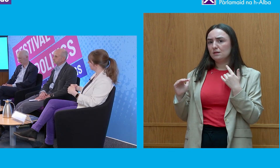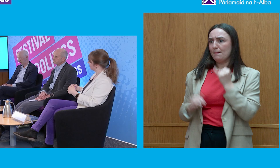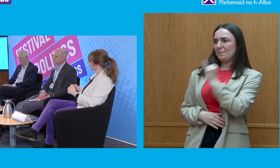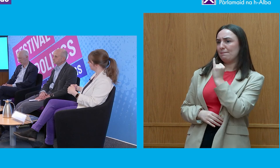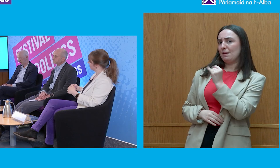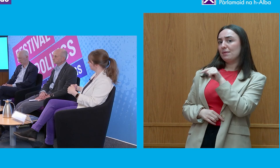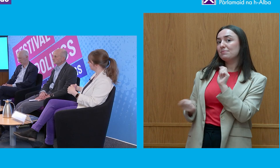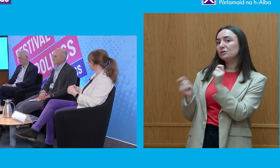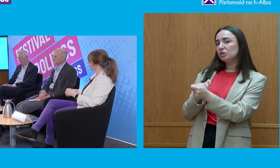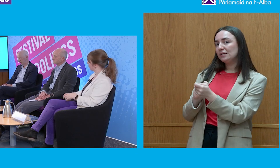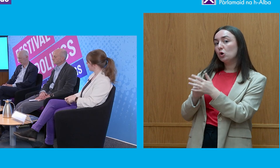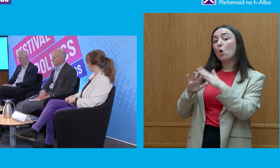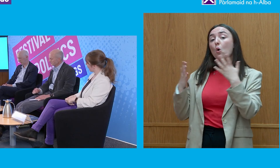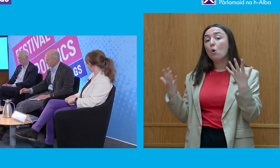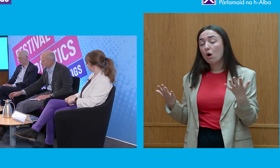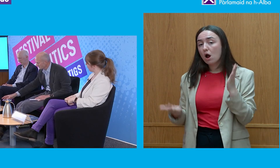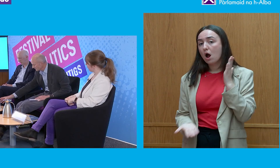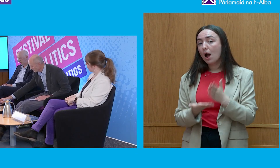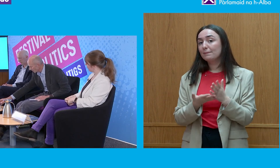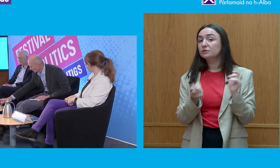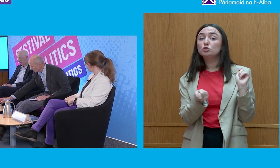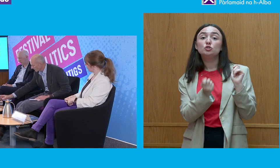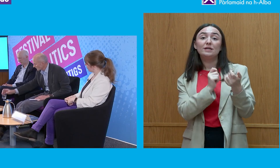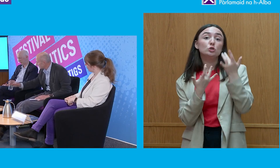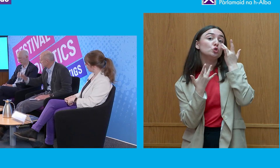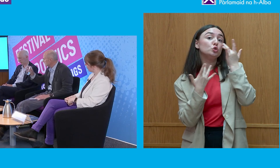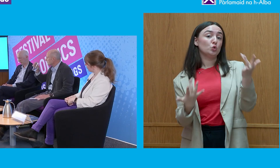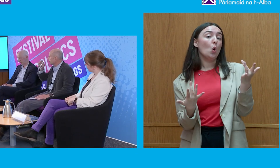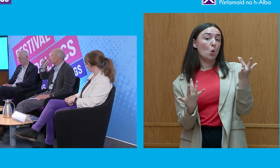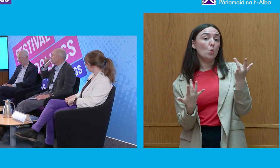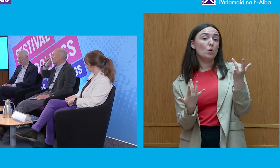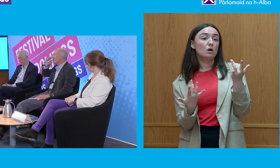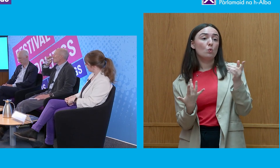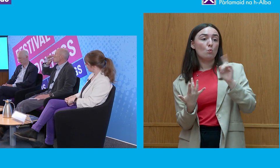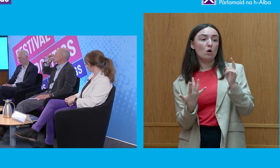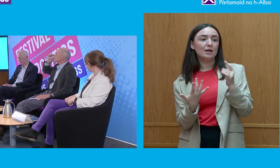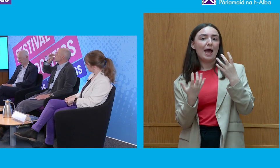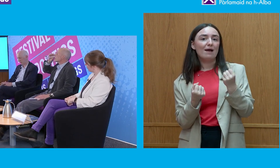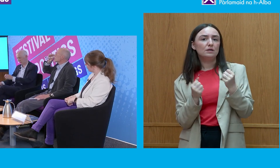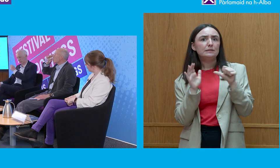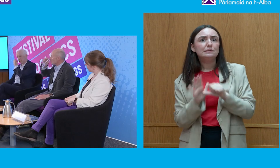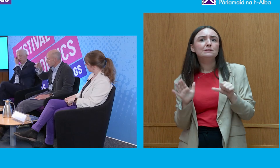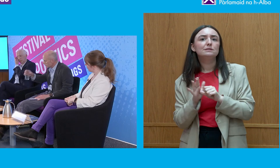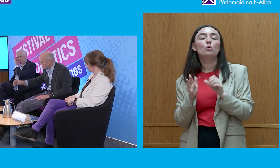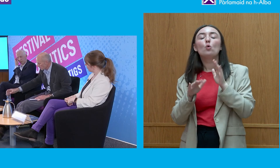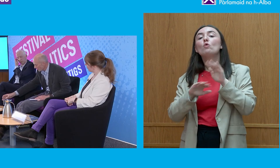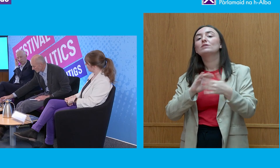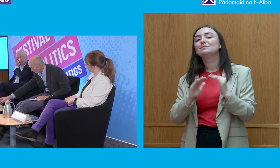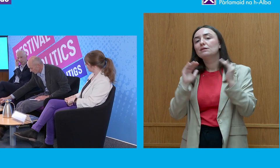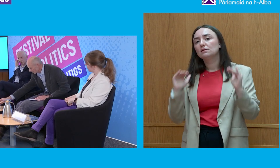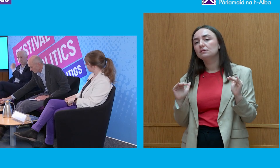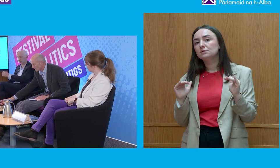Or is actually the change highlighting the challenge that there are with standards, the them and us,